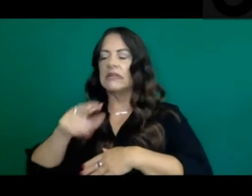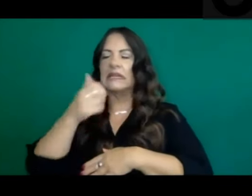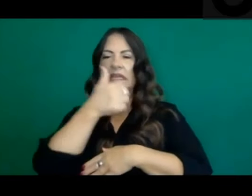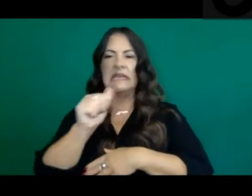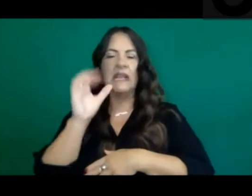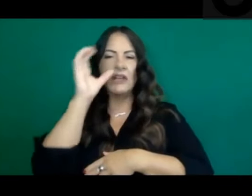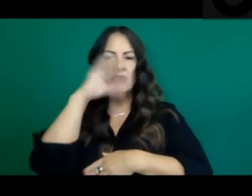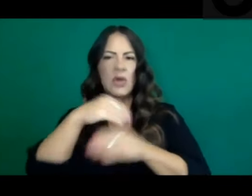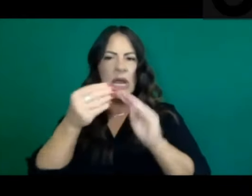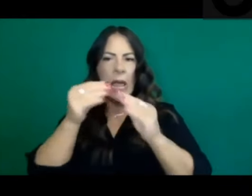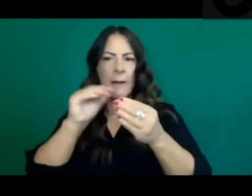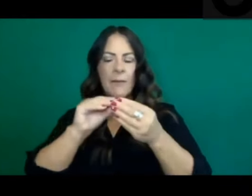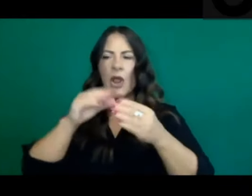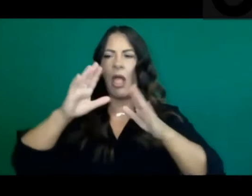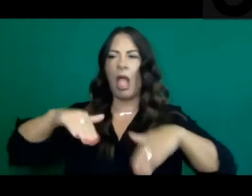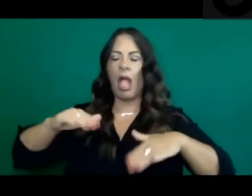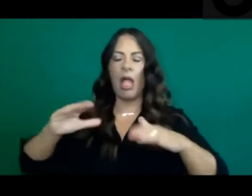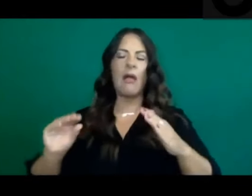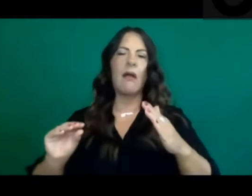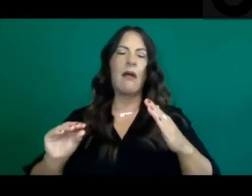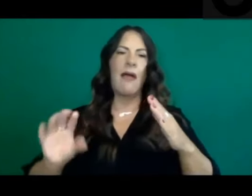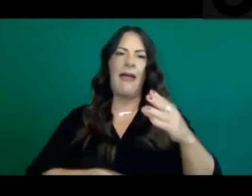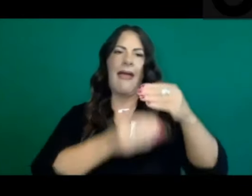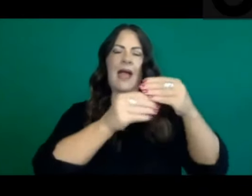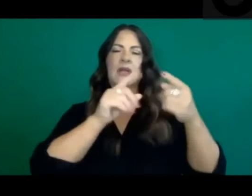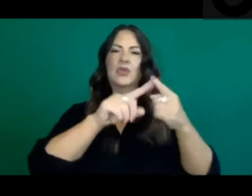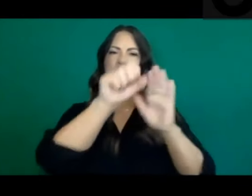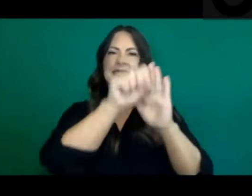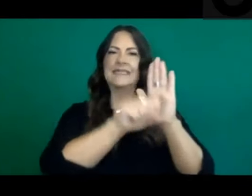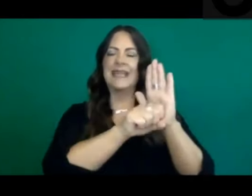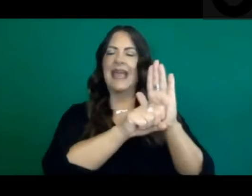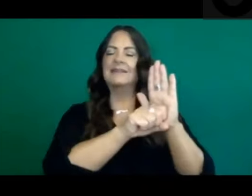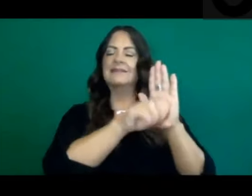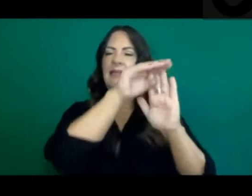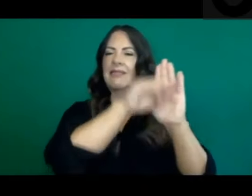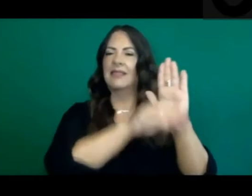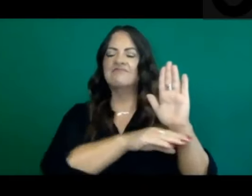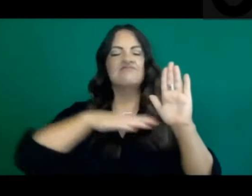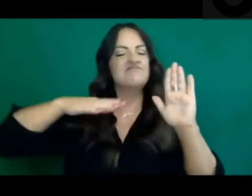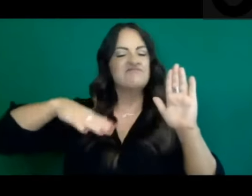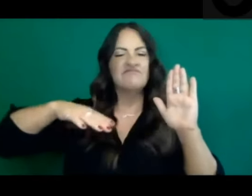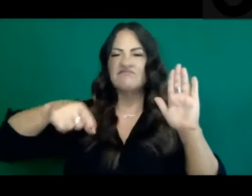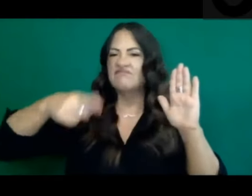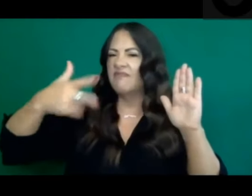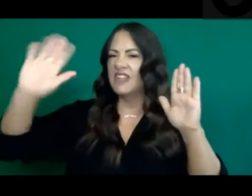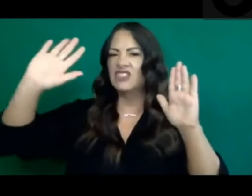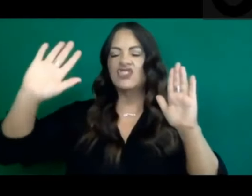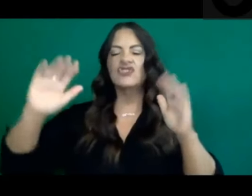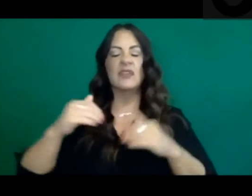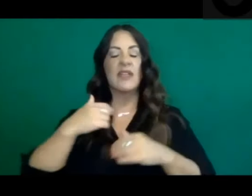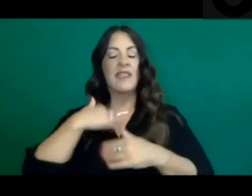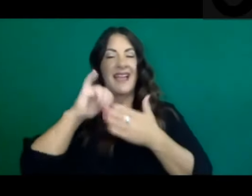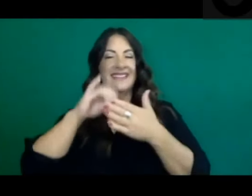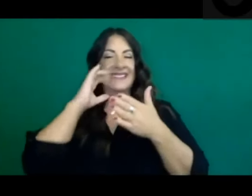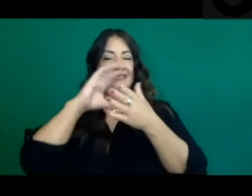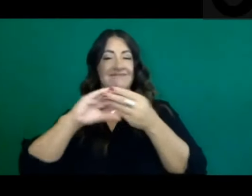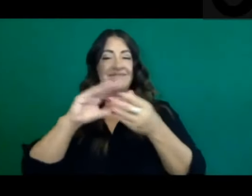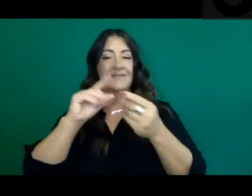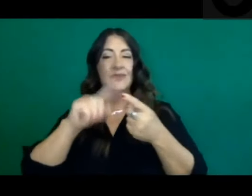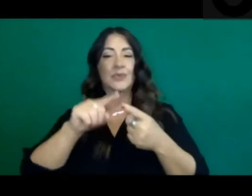cases waiting to be processed. So at the state level, we have identified those cases that I talked about,